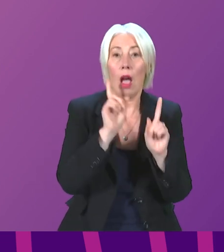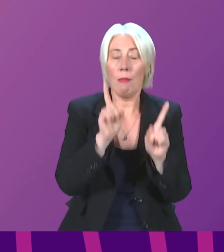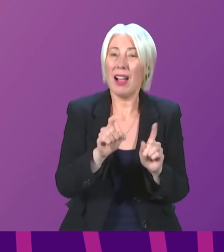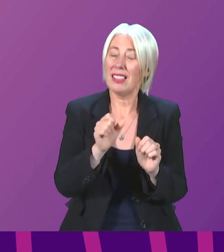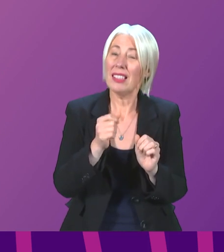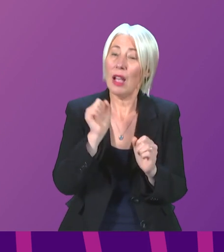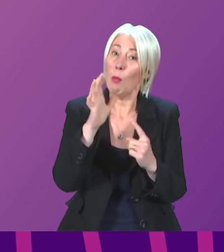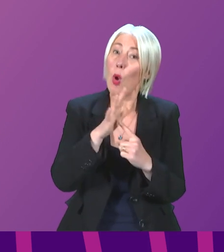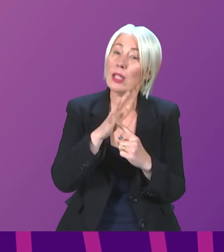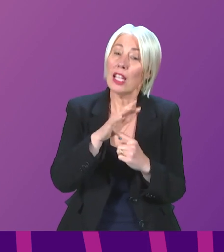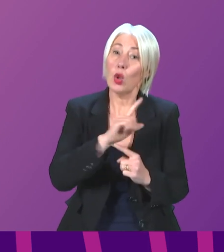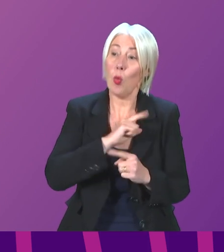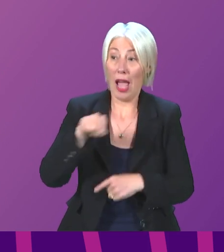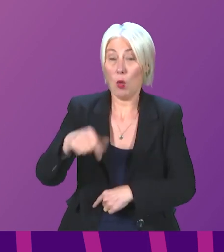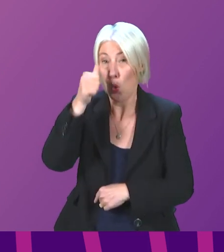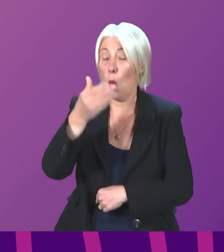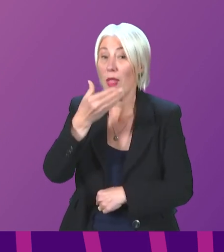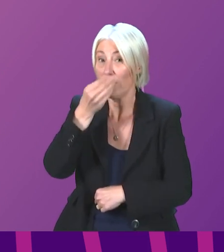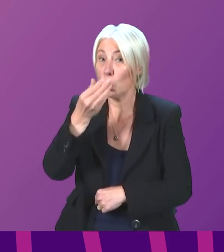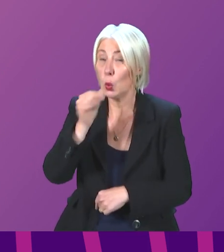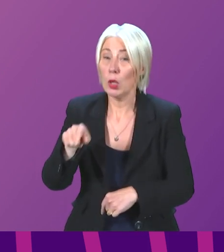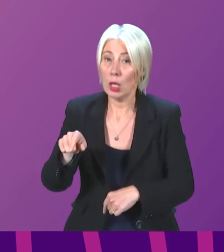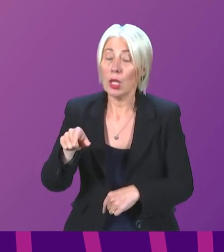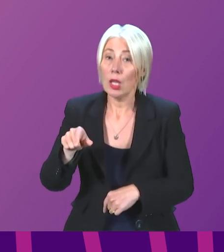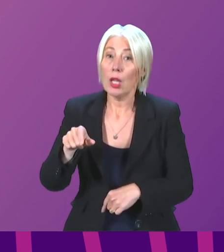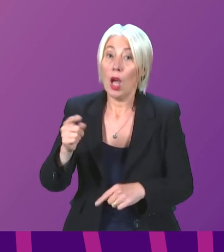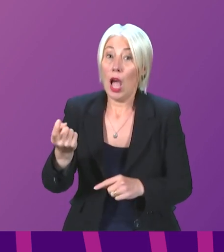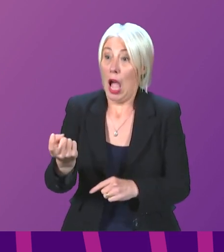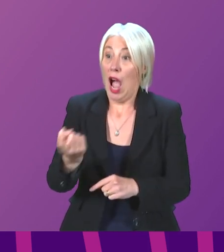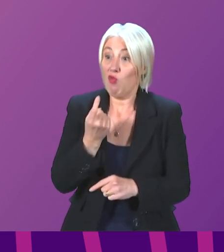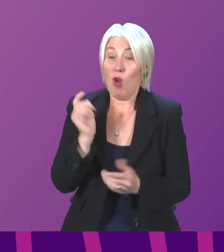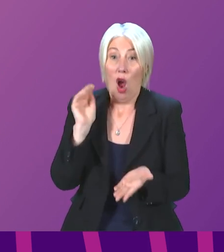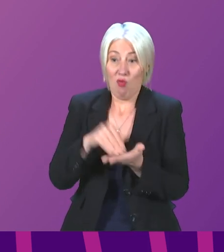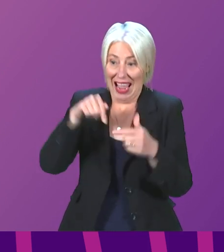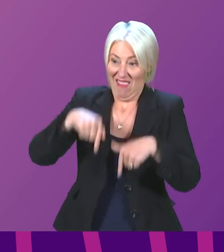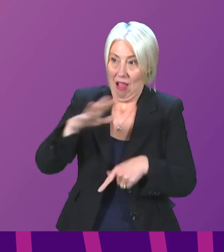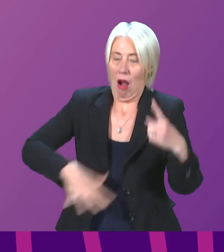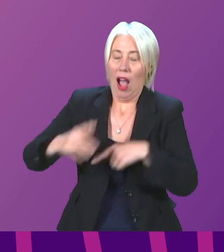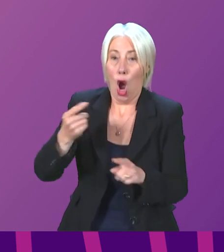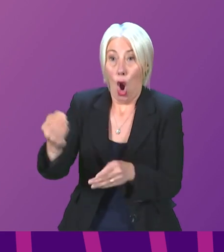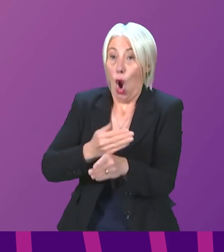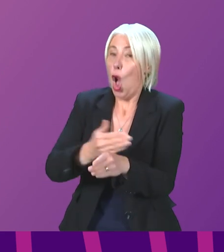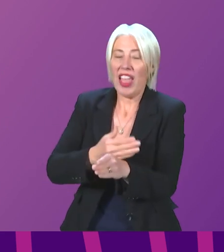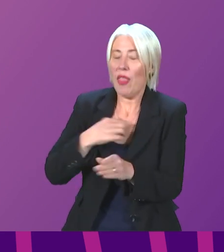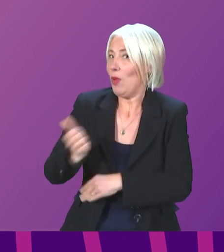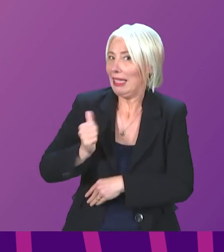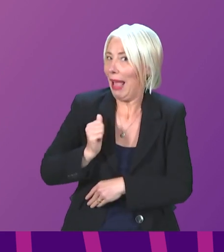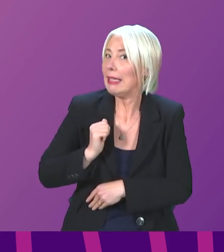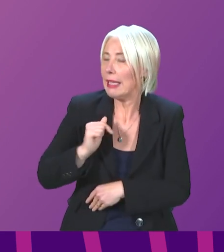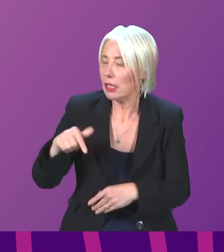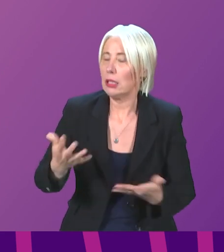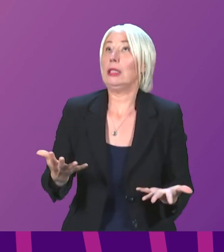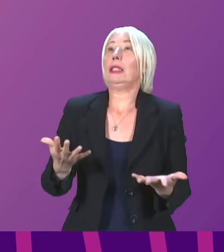important. we know, this year, seasonal flu arrived much earlier than expected in the Southern Hemisphere.